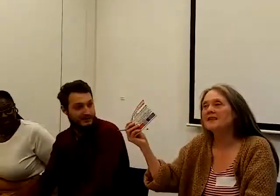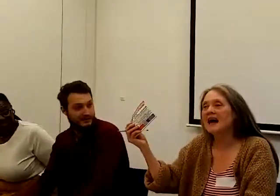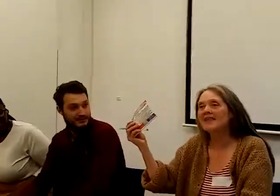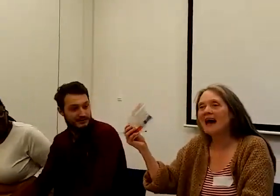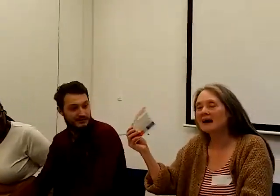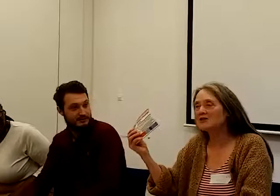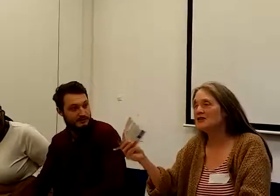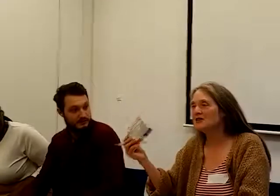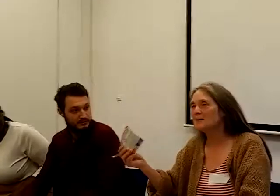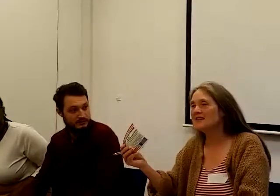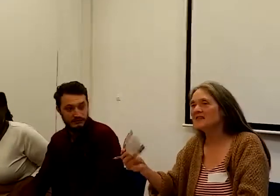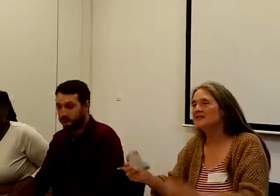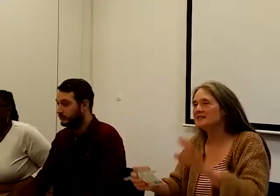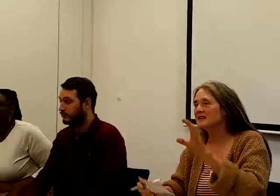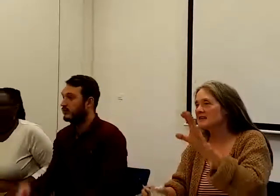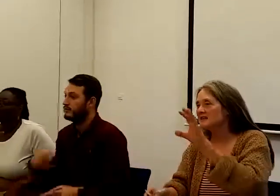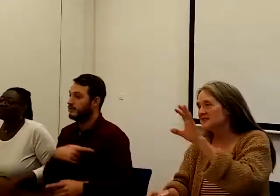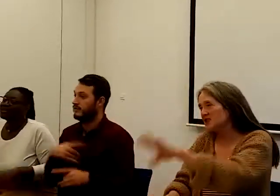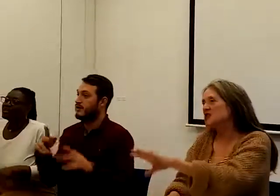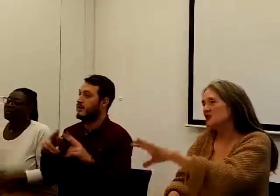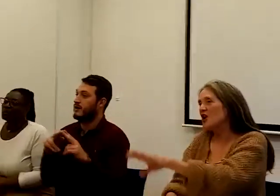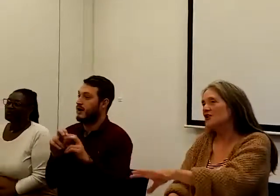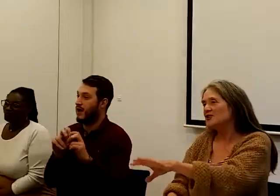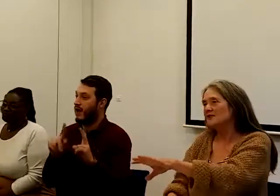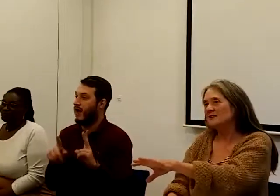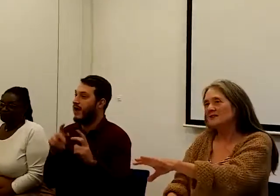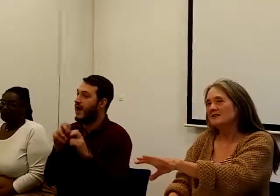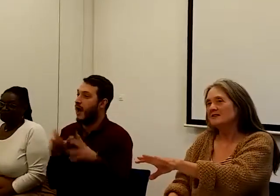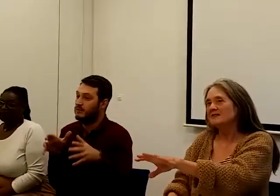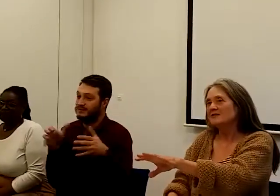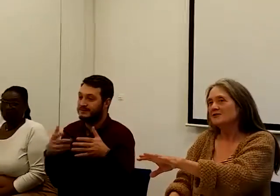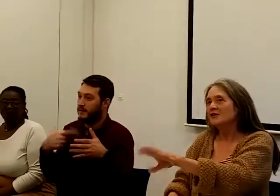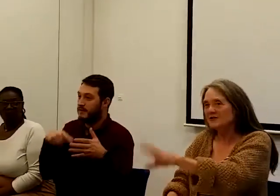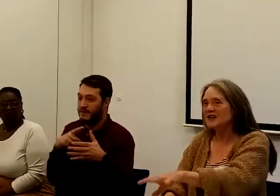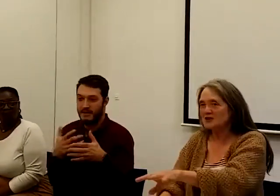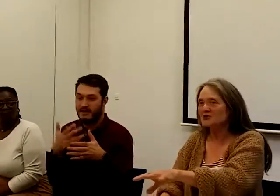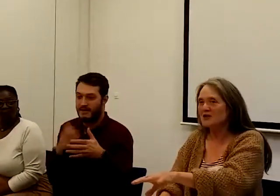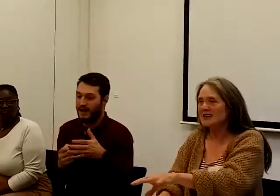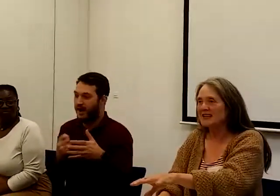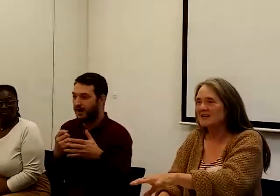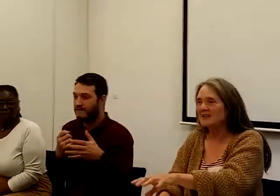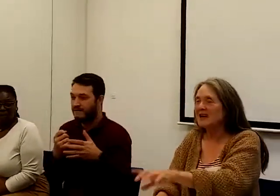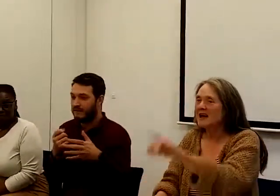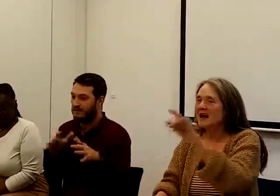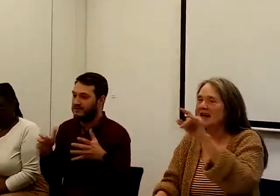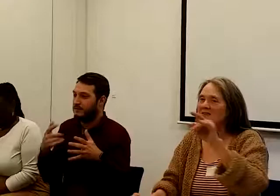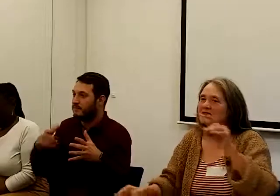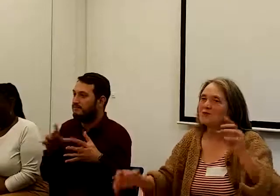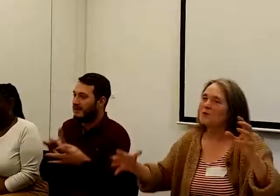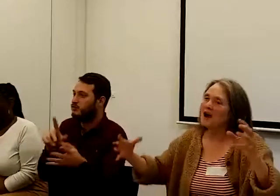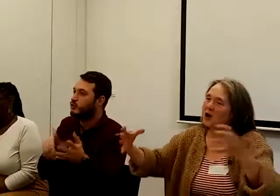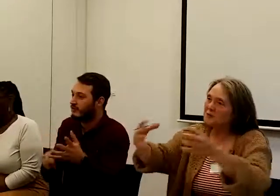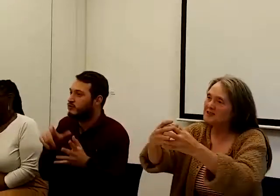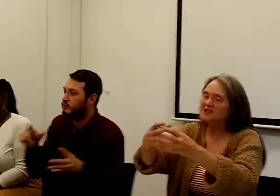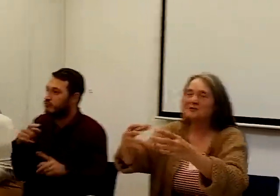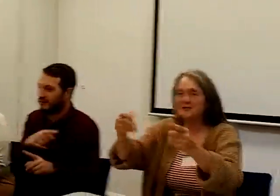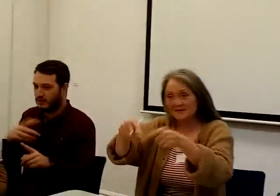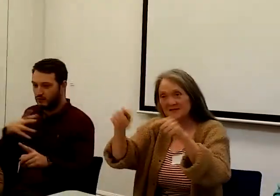At the Housing Summit there is a session on universal credit and what we're hoping to do is